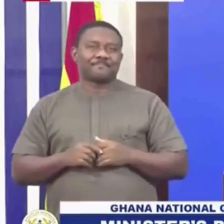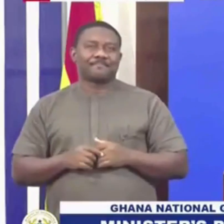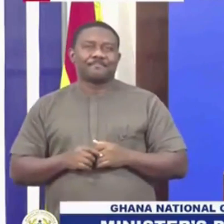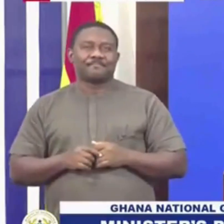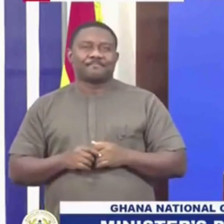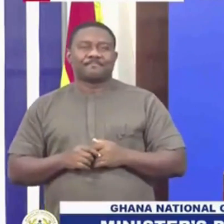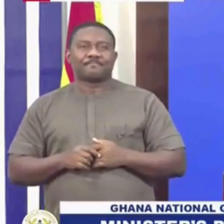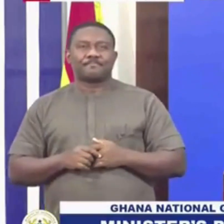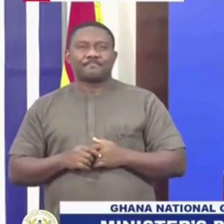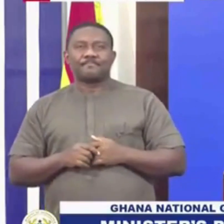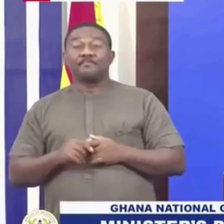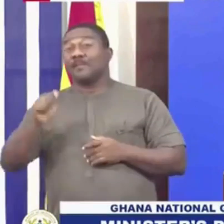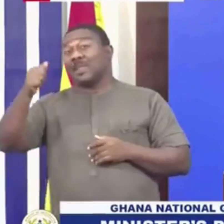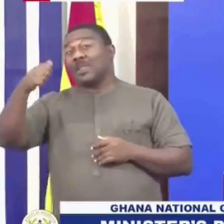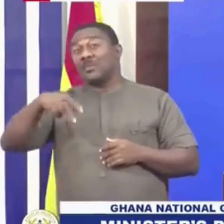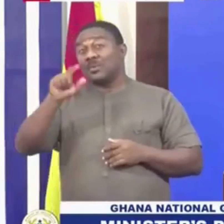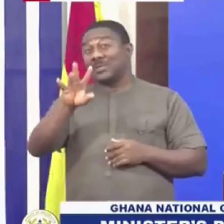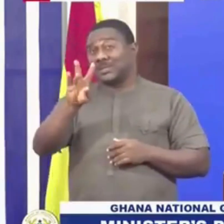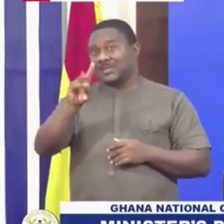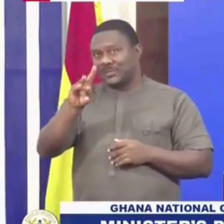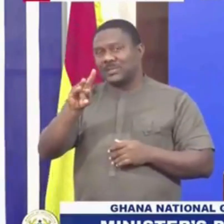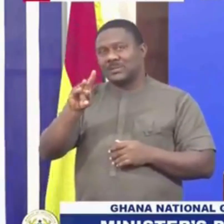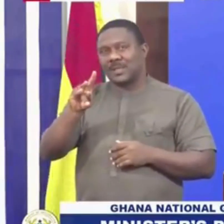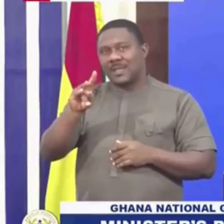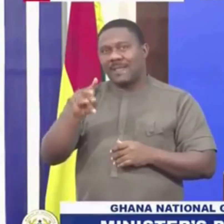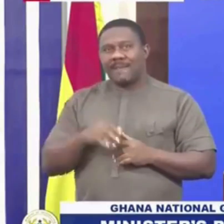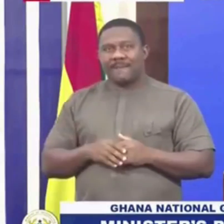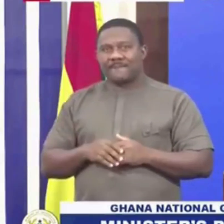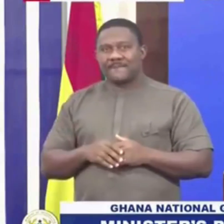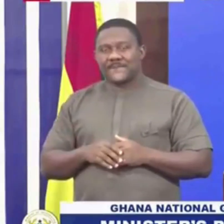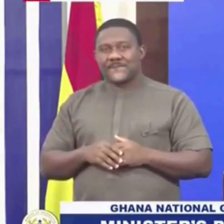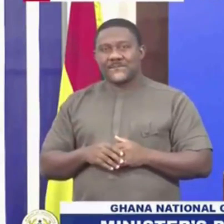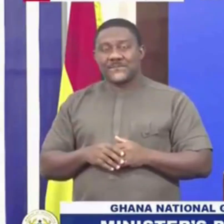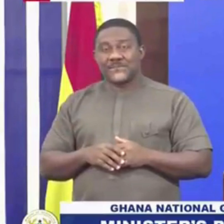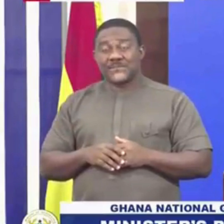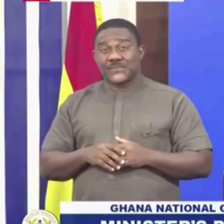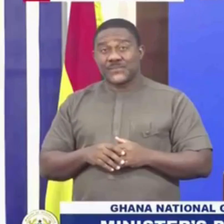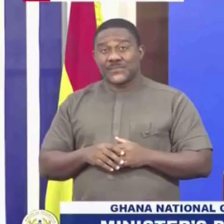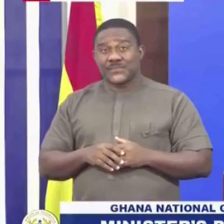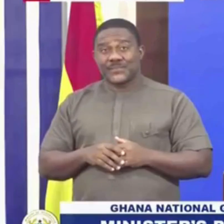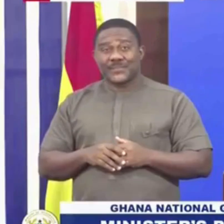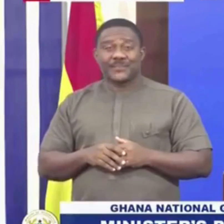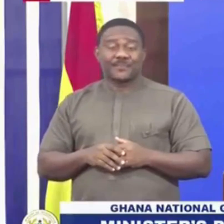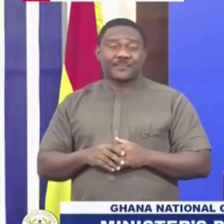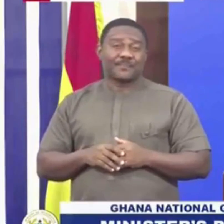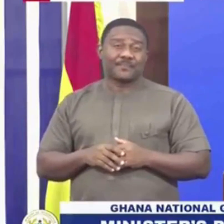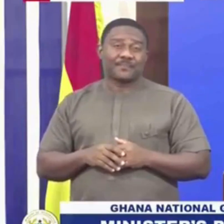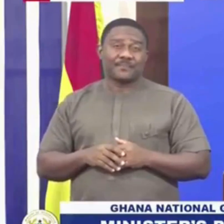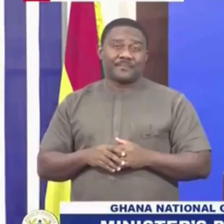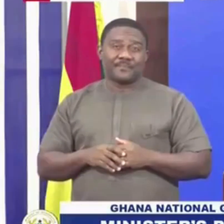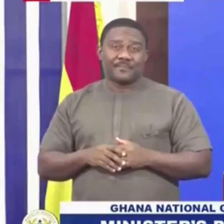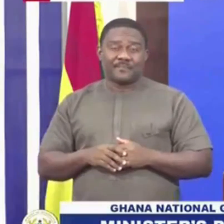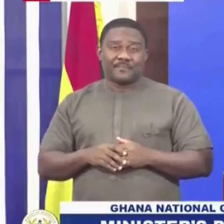April of 2017. Seven years and counting. And they have not,